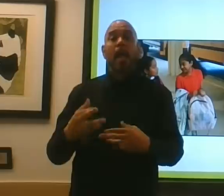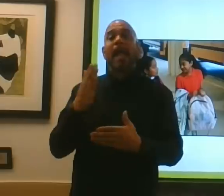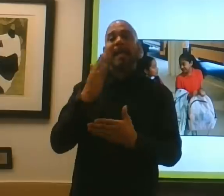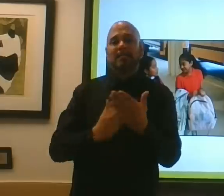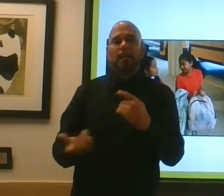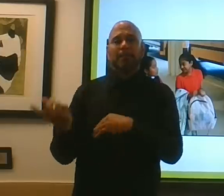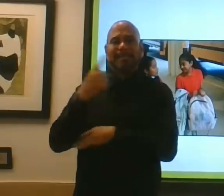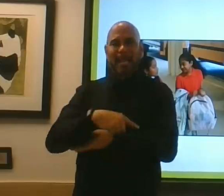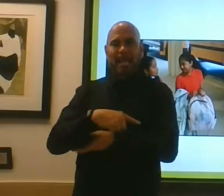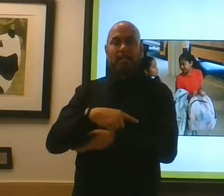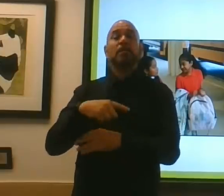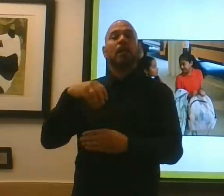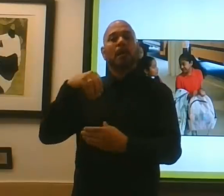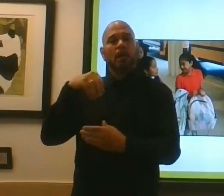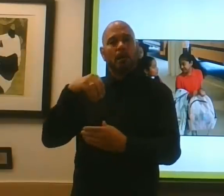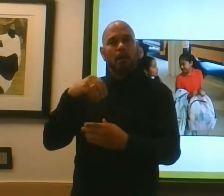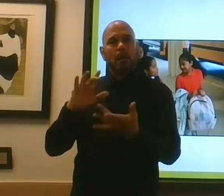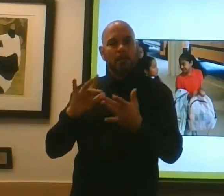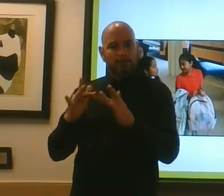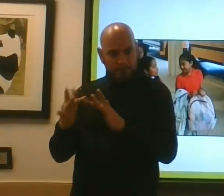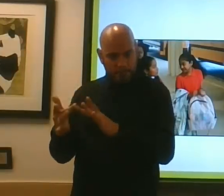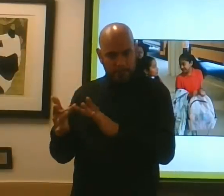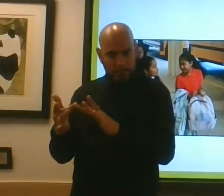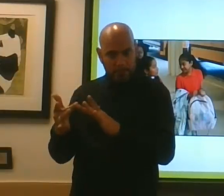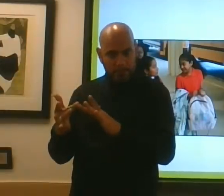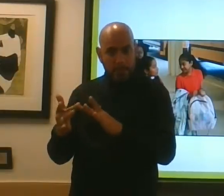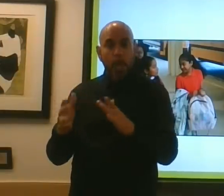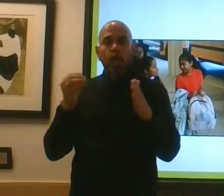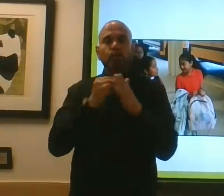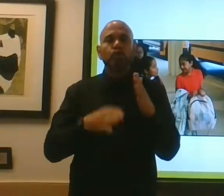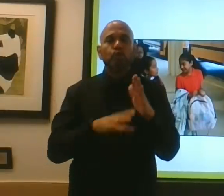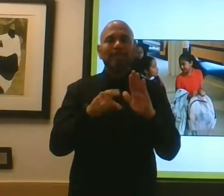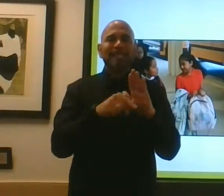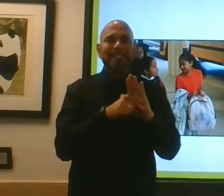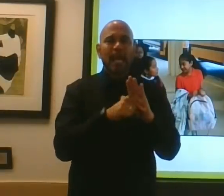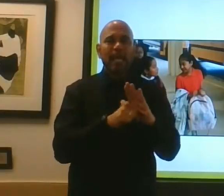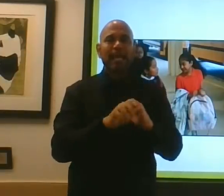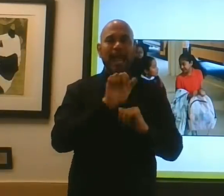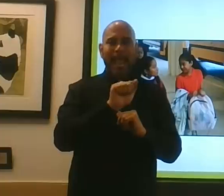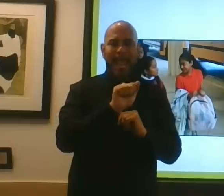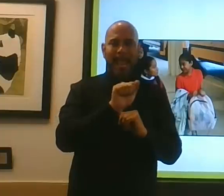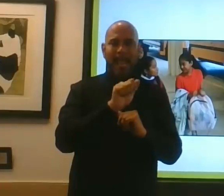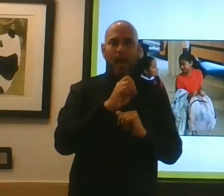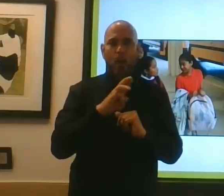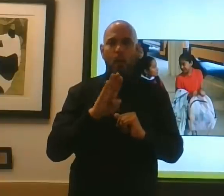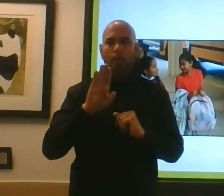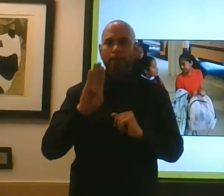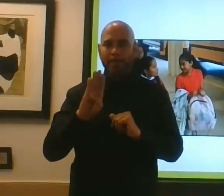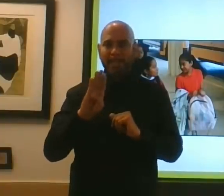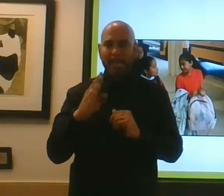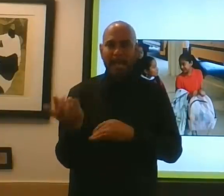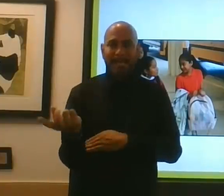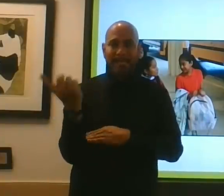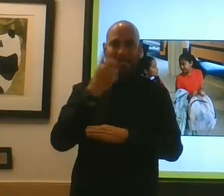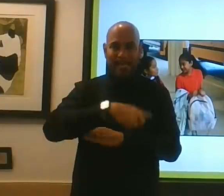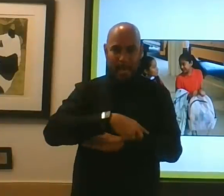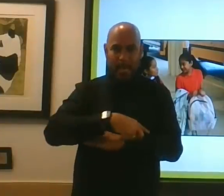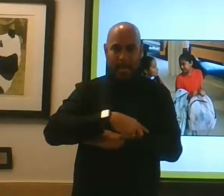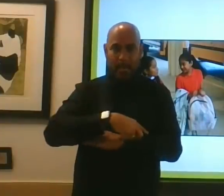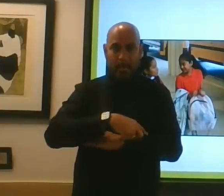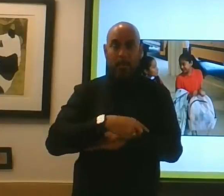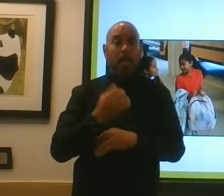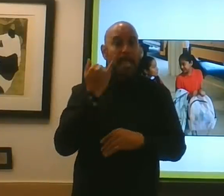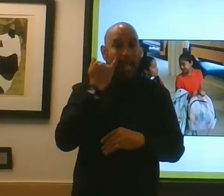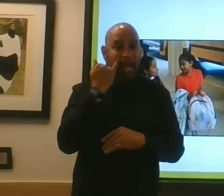All students would be assigned an A or B day. Students who are assigned an A day would return to school on Mondays and